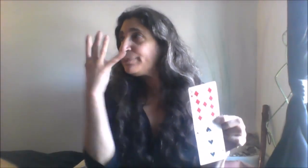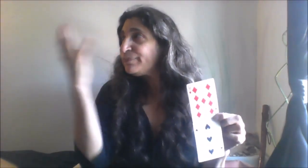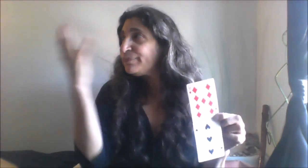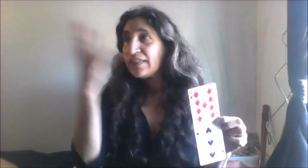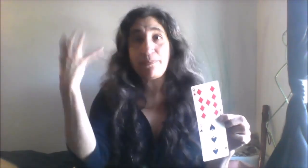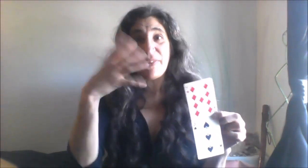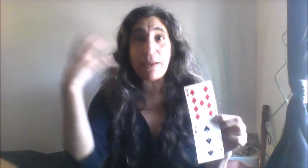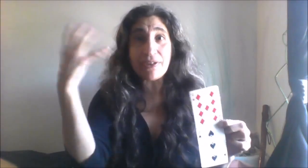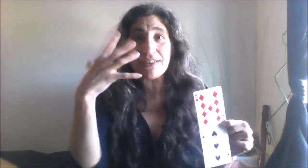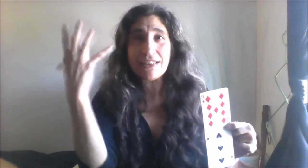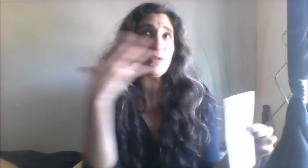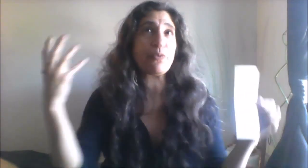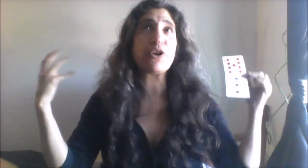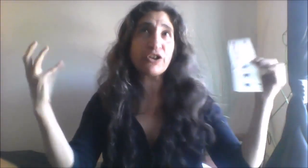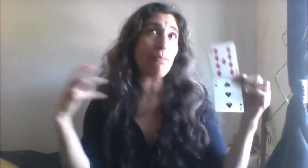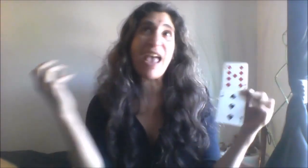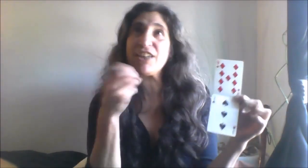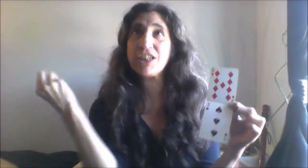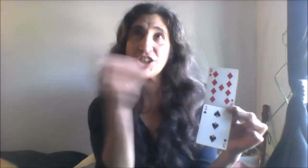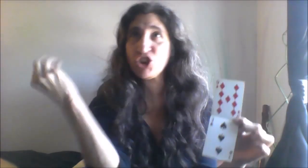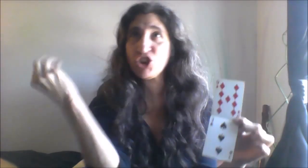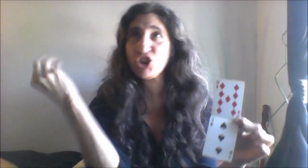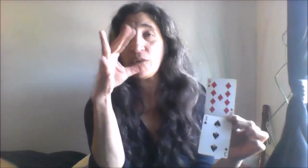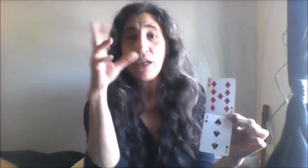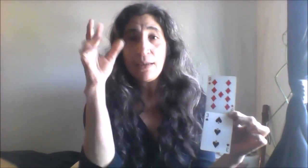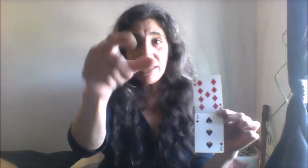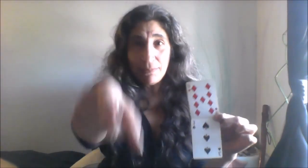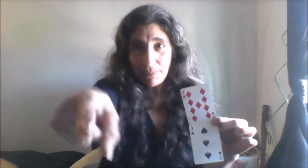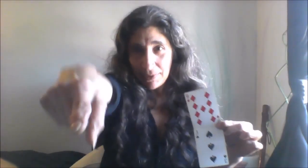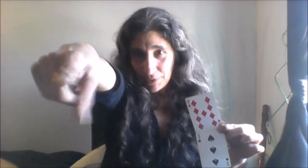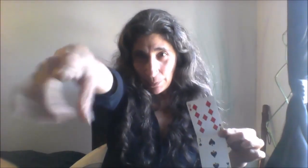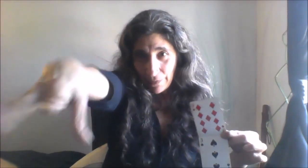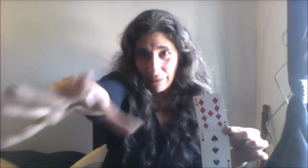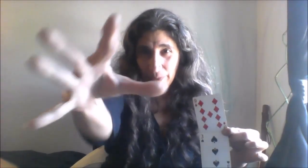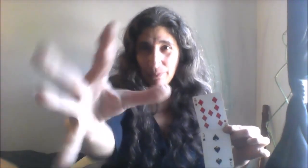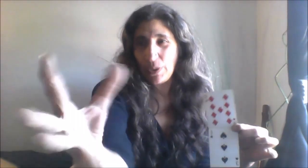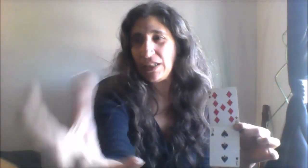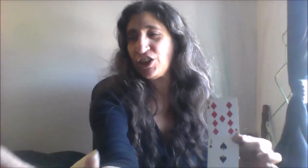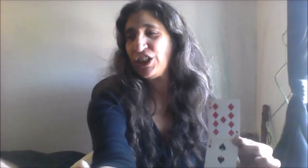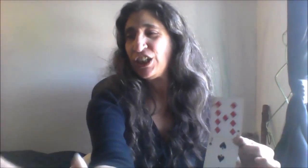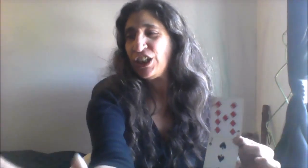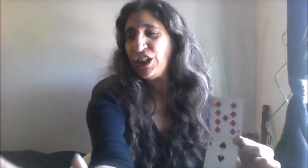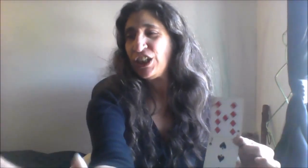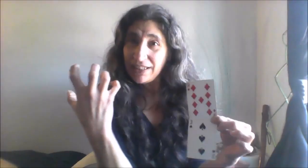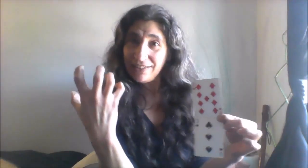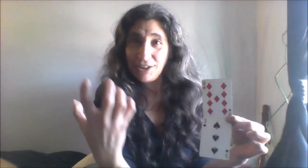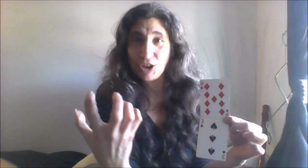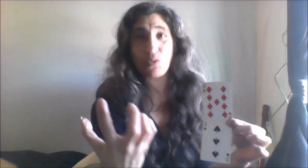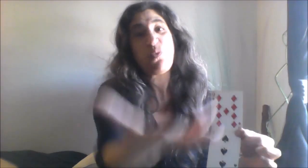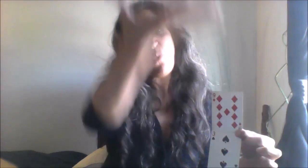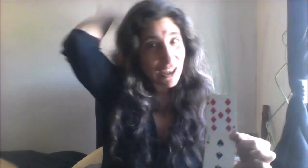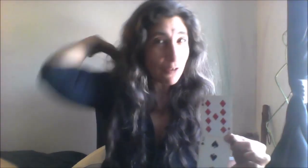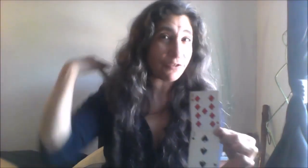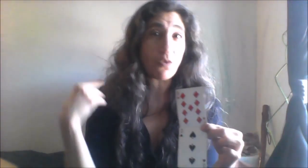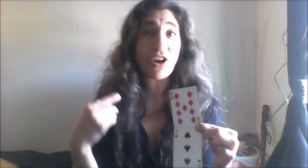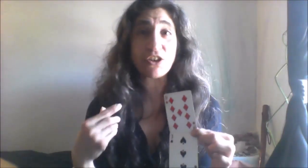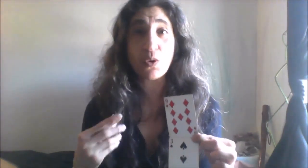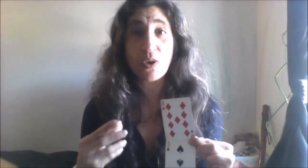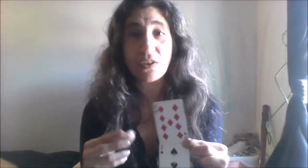sorry the spades is the real world spades is the tangible where okay we have the flow of abundance